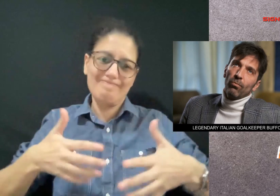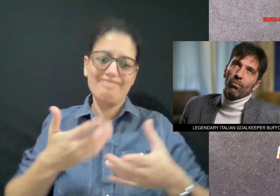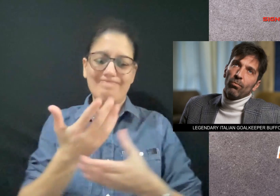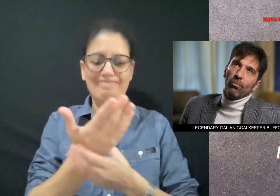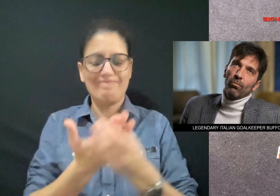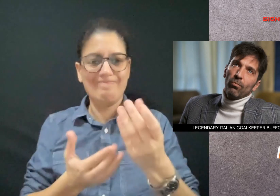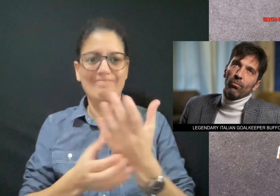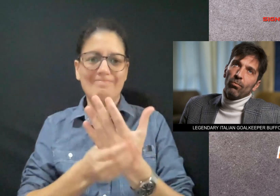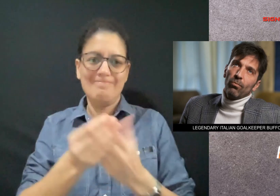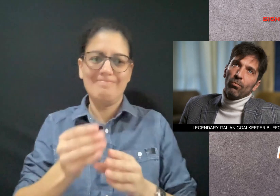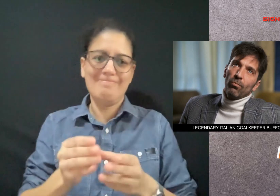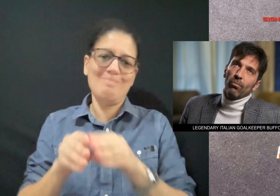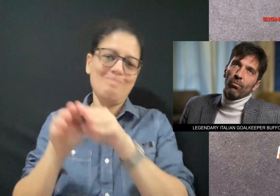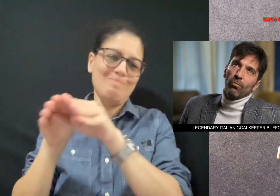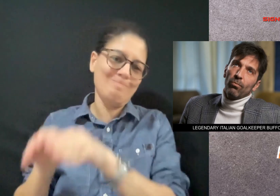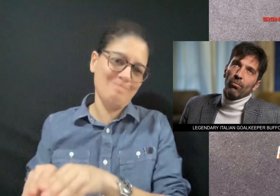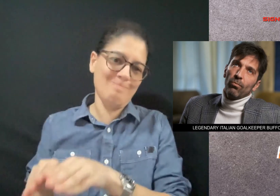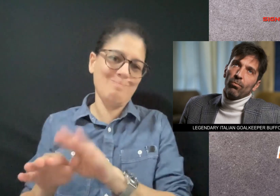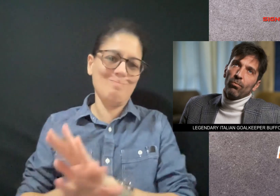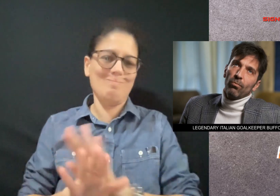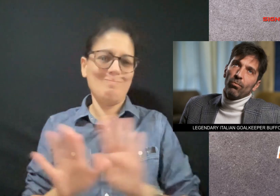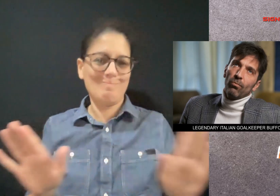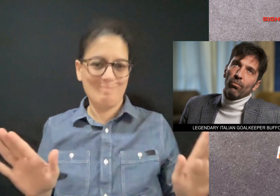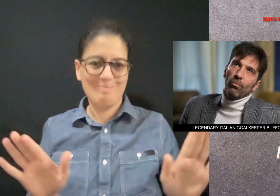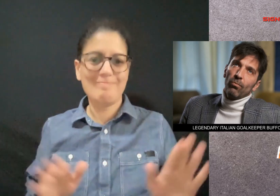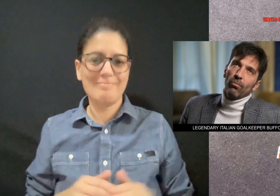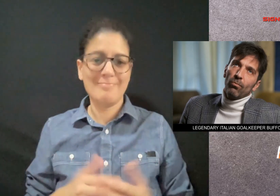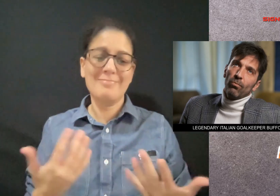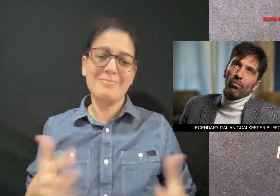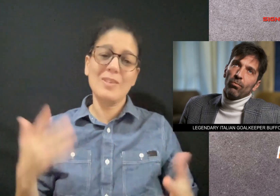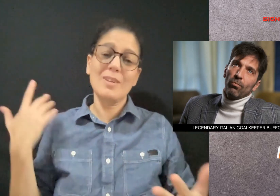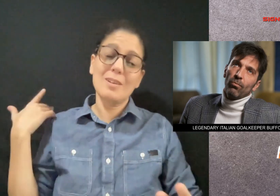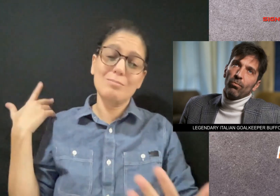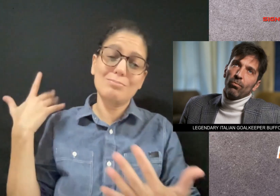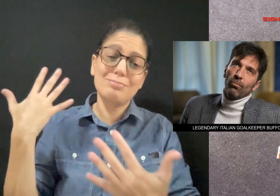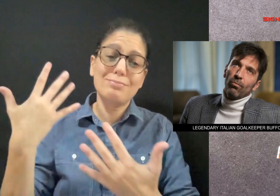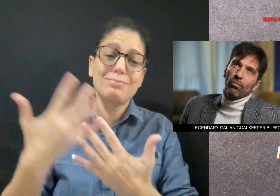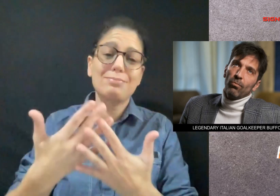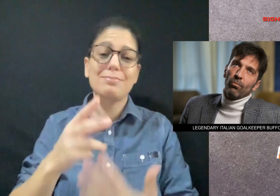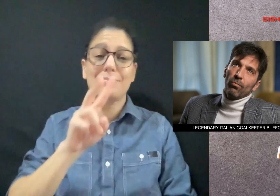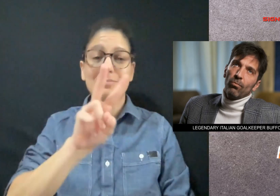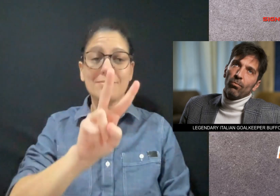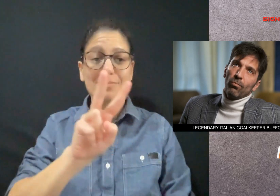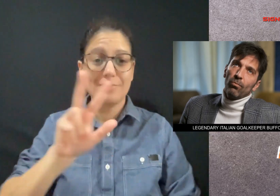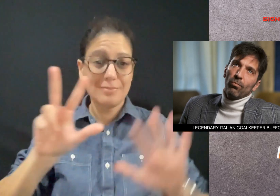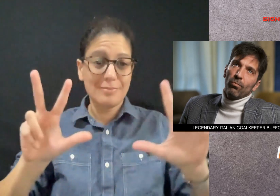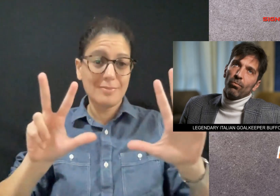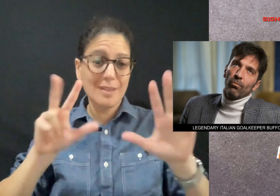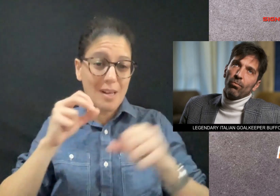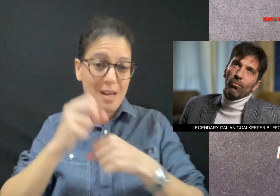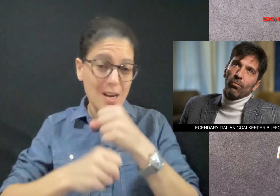announced that he will be hanging up his gloves after a spectacular 28-year career